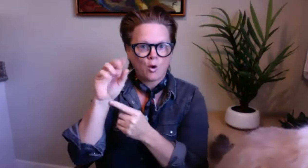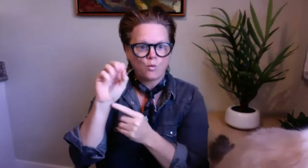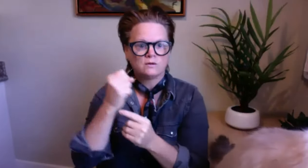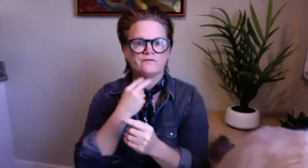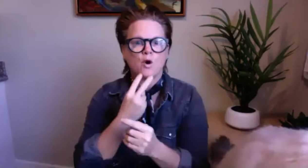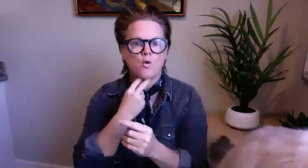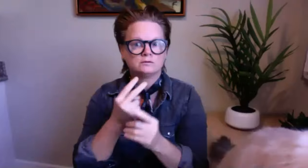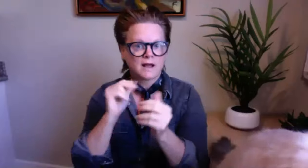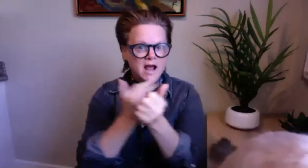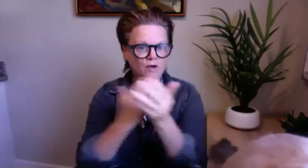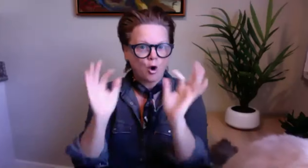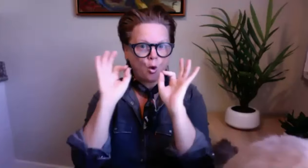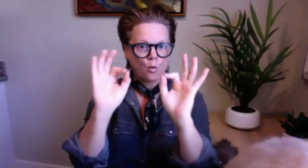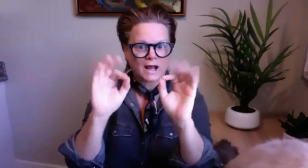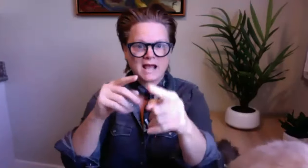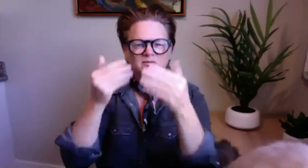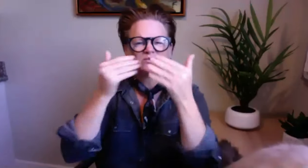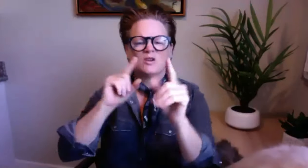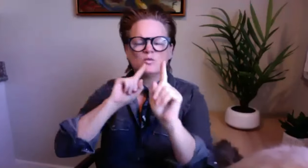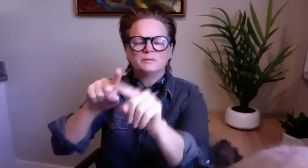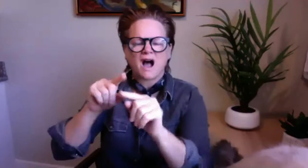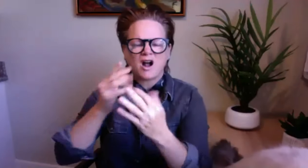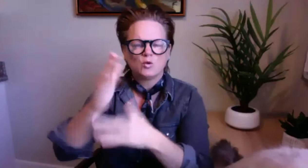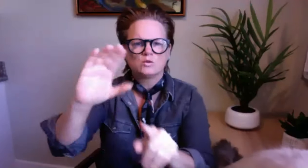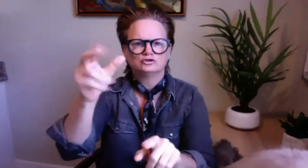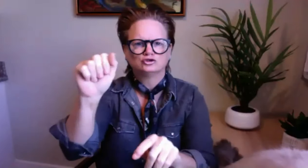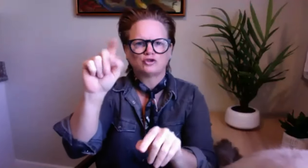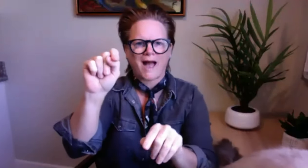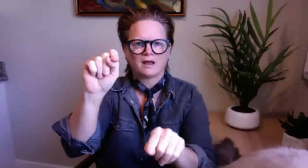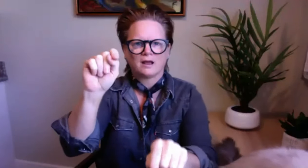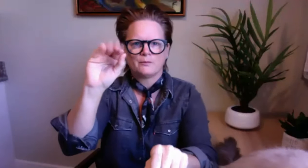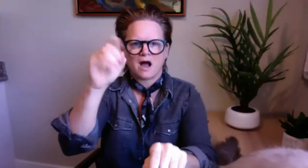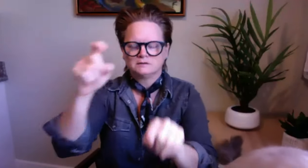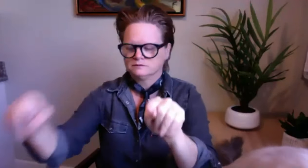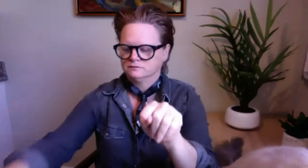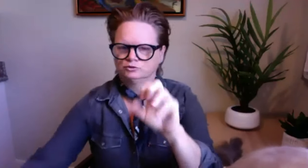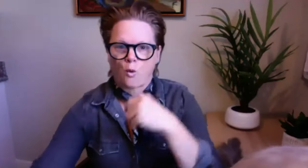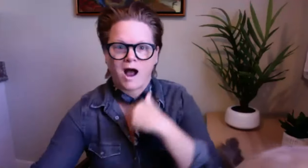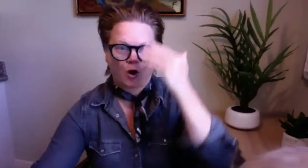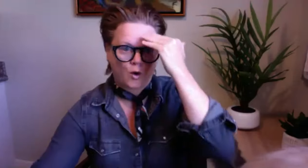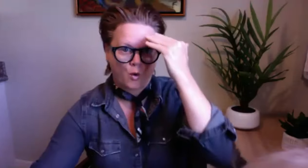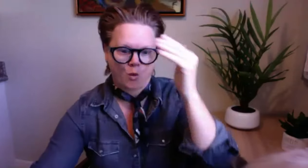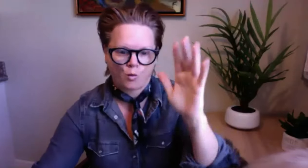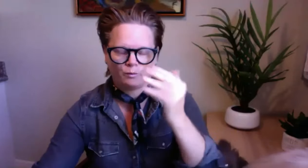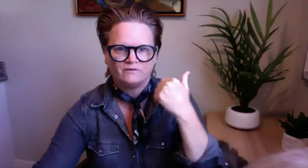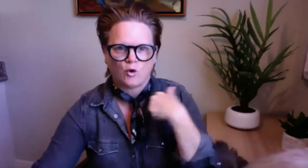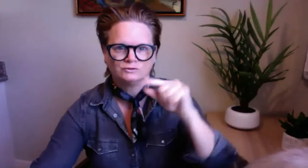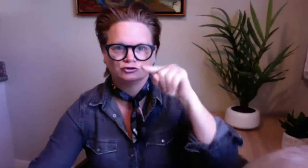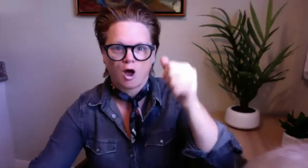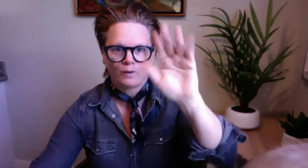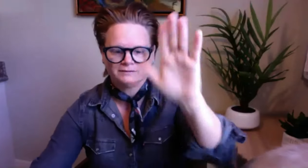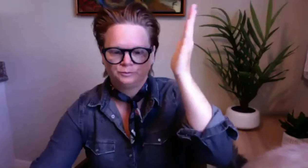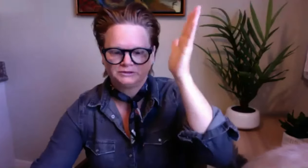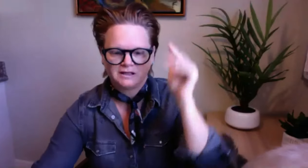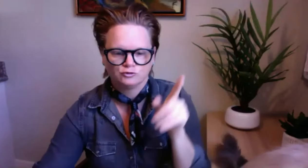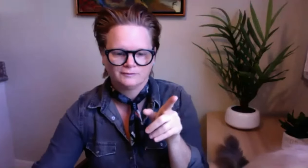hear the interpreters do you all who are relying on the voice interpretation are you able to hear it if you could please just confirm in the